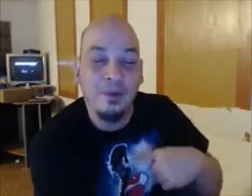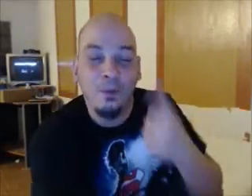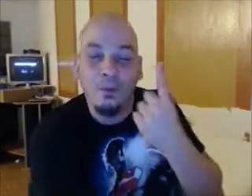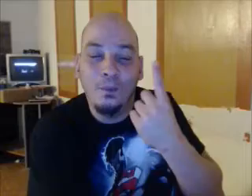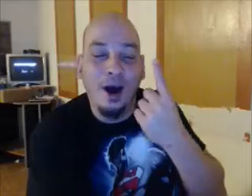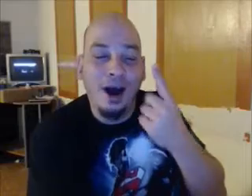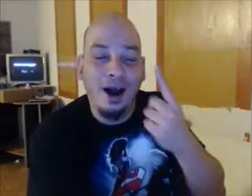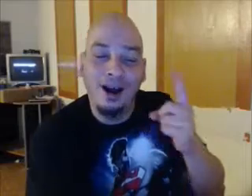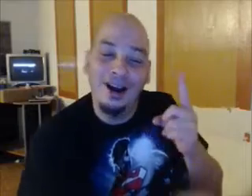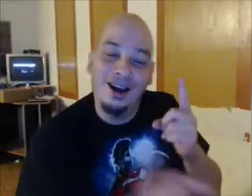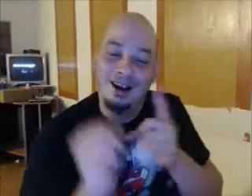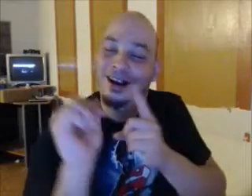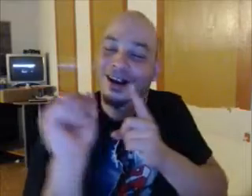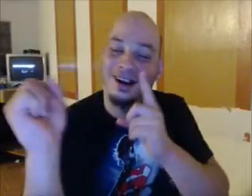I'm pretty sure we got everything straightened out.